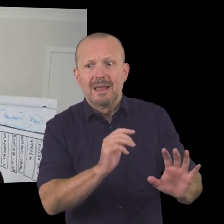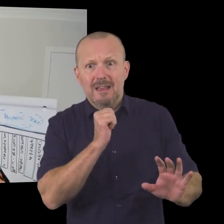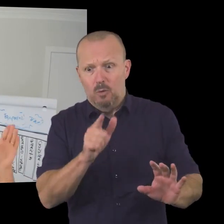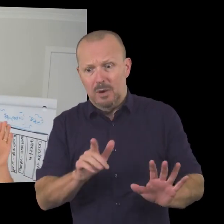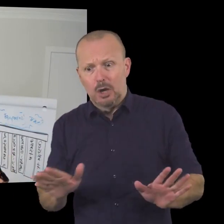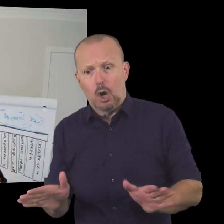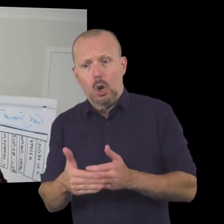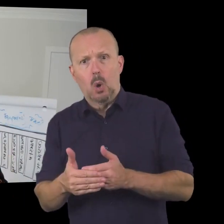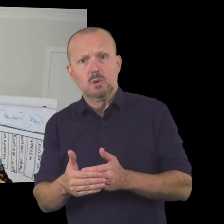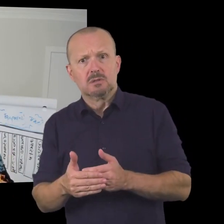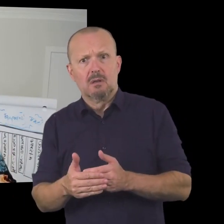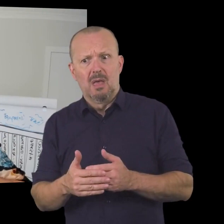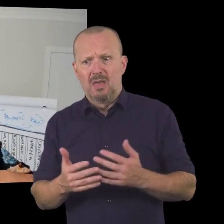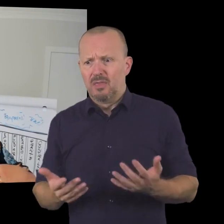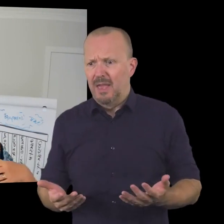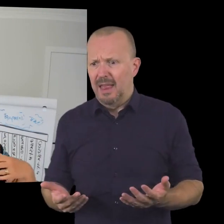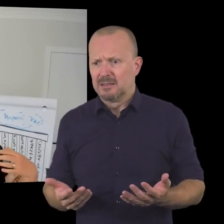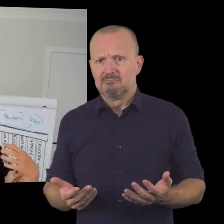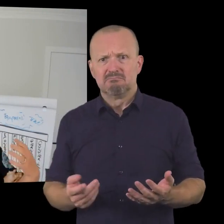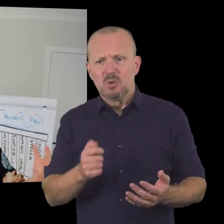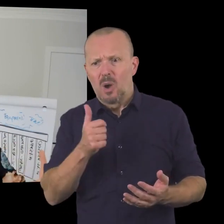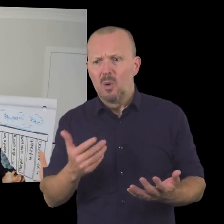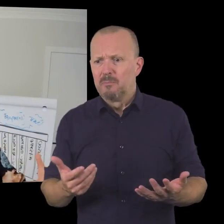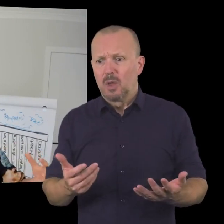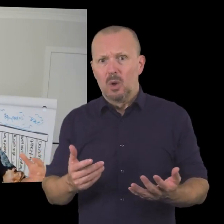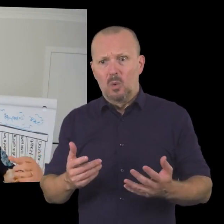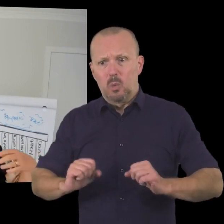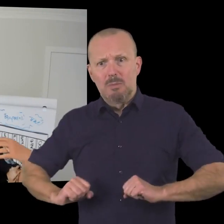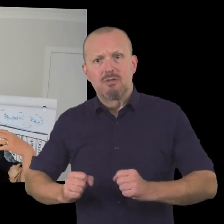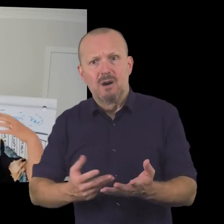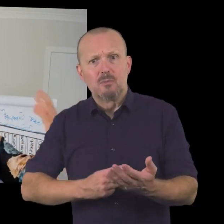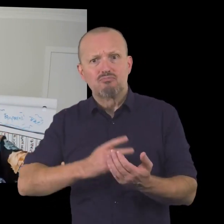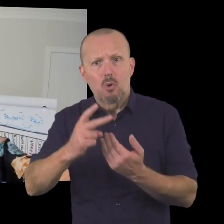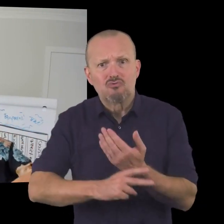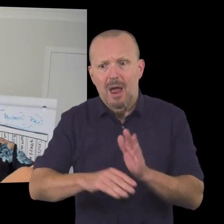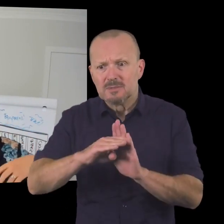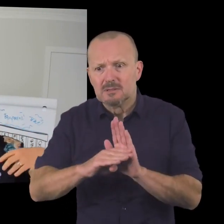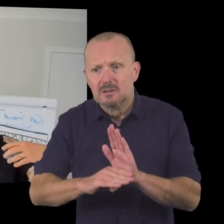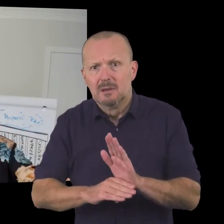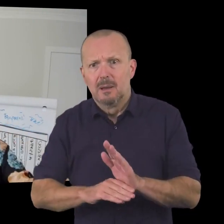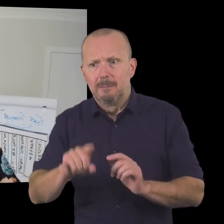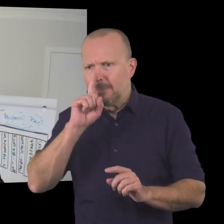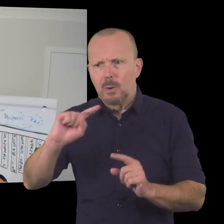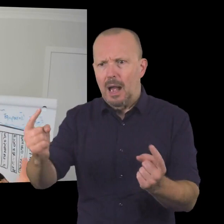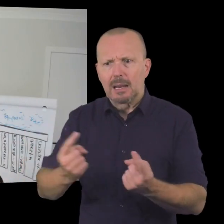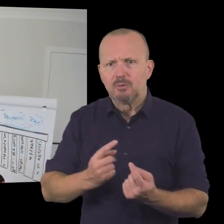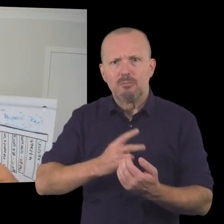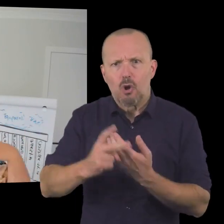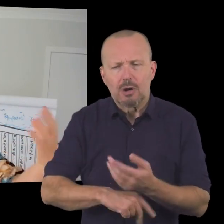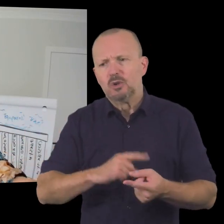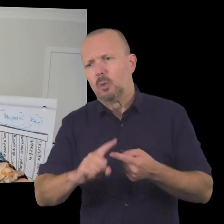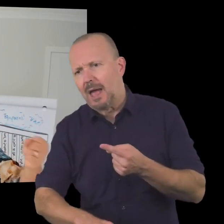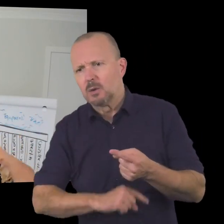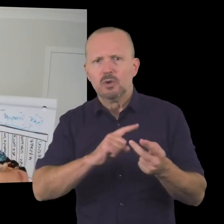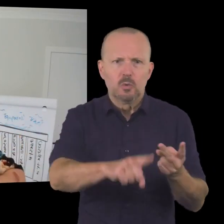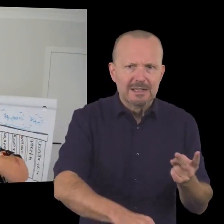understand if we closed our doors then uh you know we do all these programs and people wouldn't be able to come to the program we